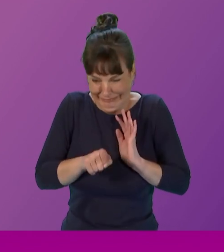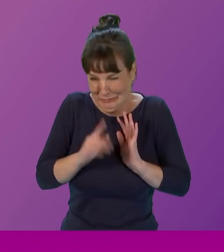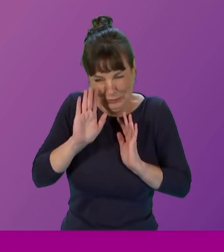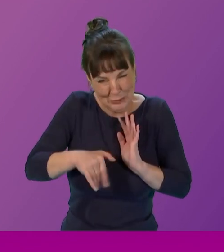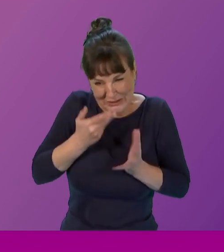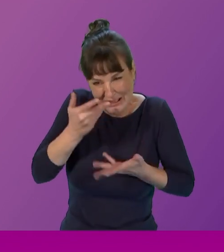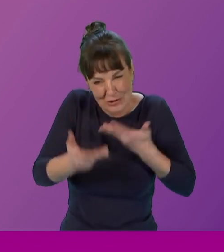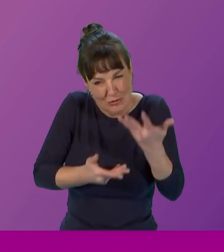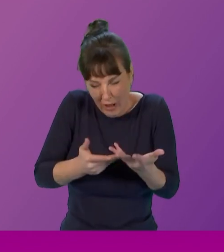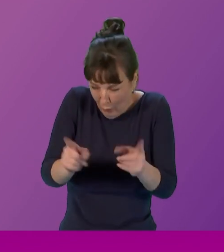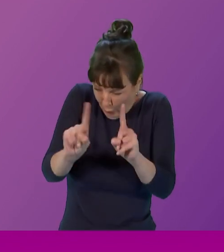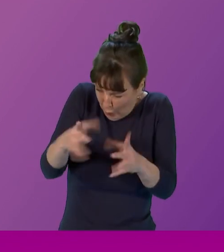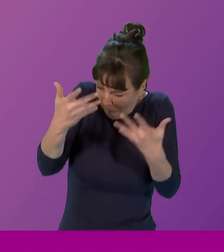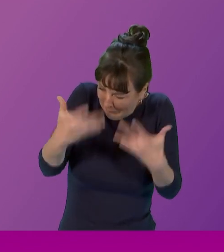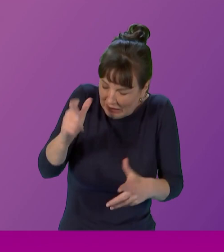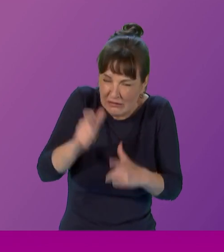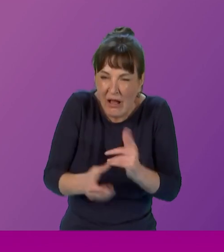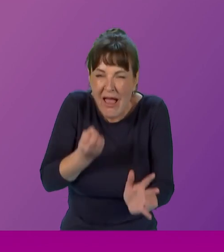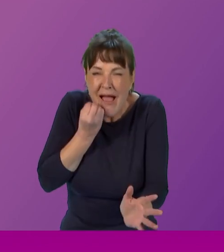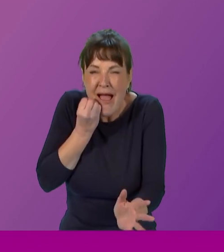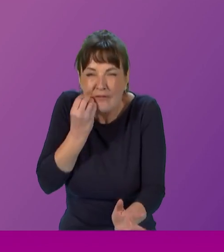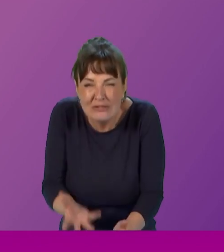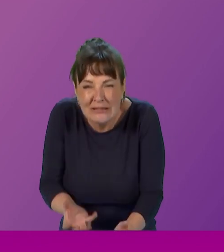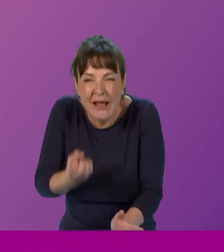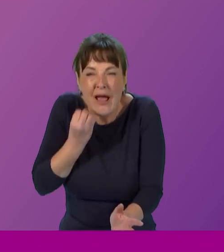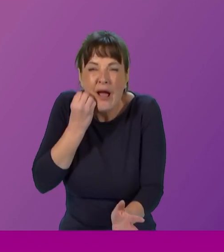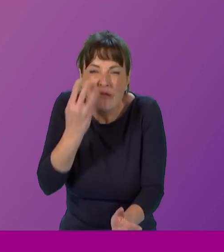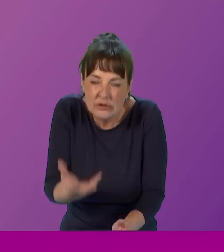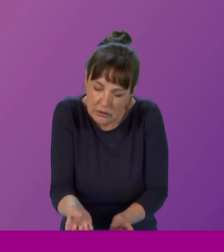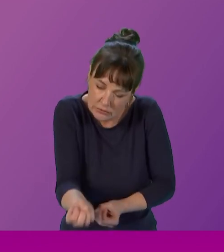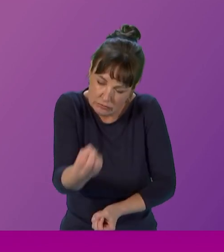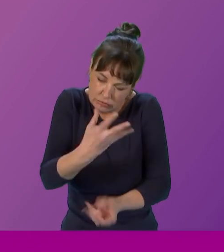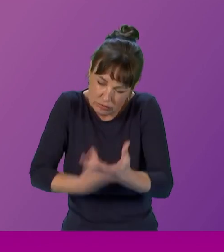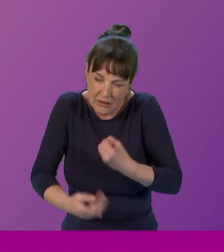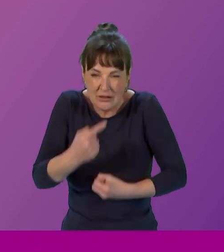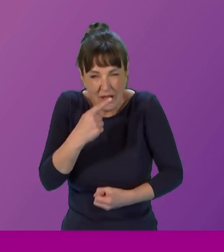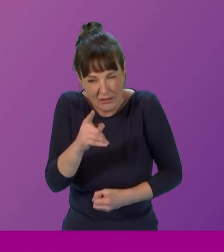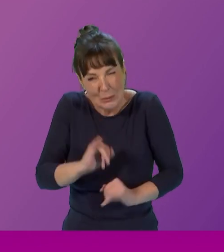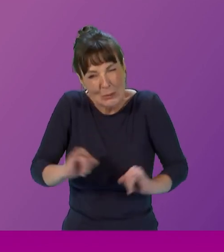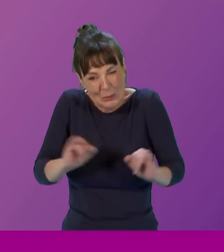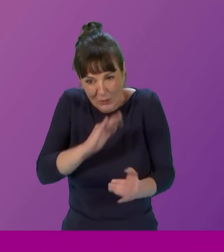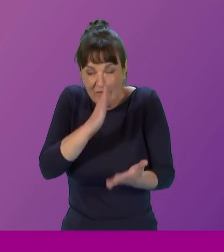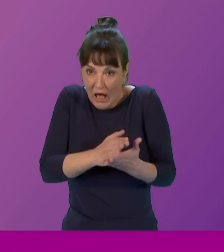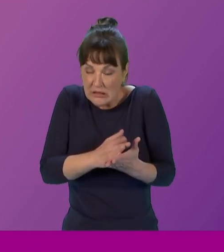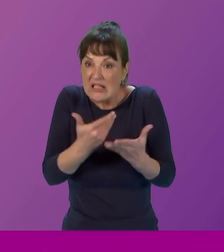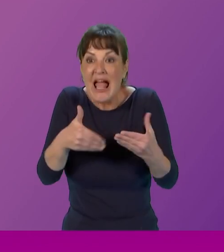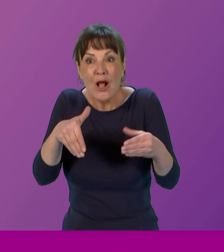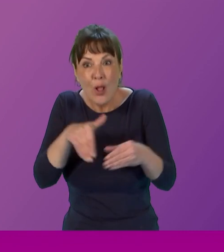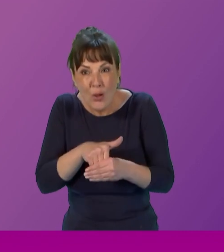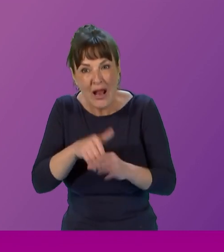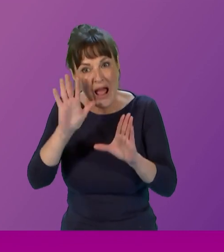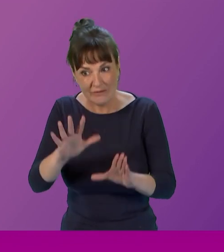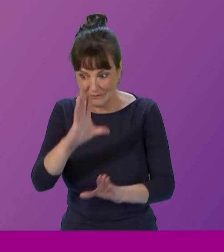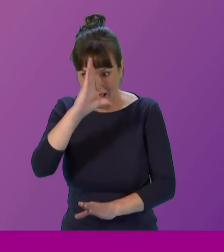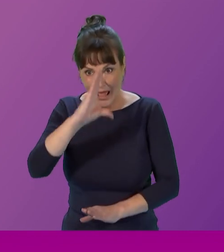how you, day after day, told us the hard facts, including having to